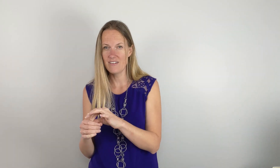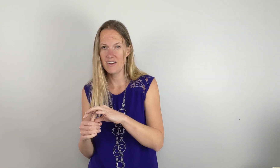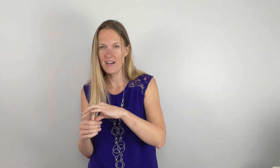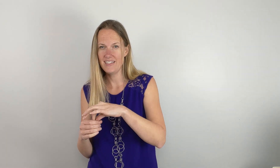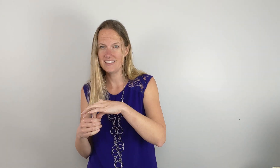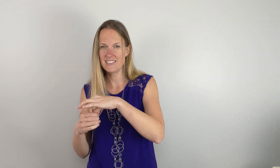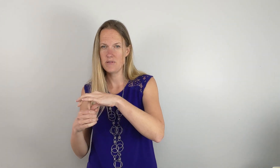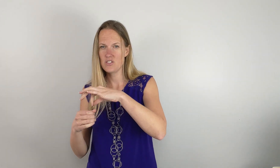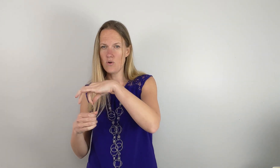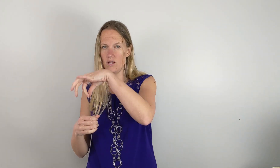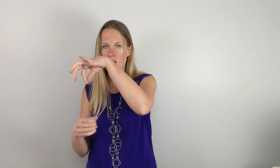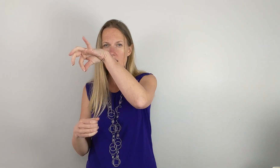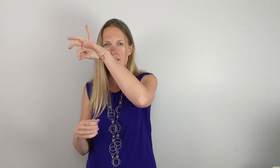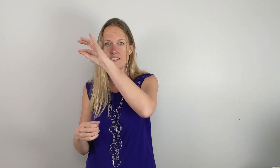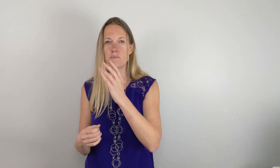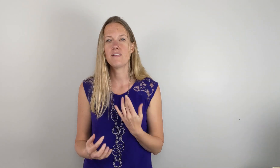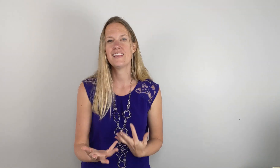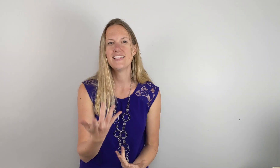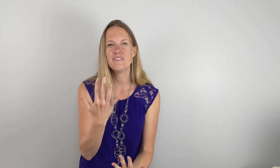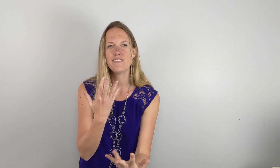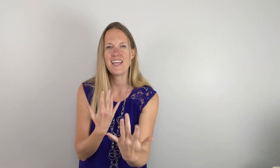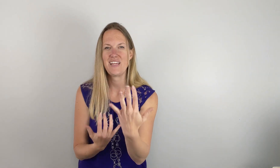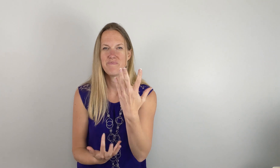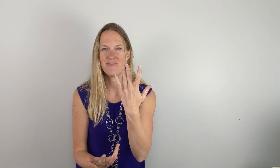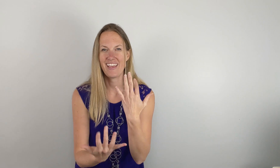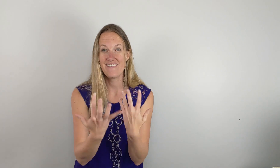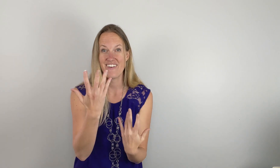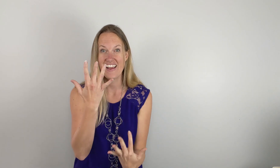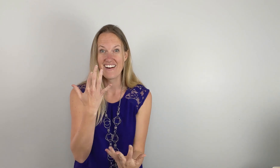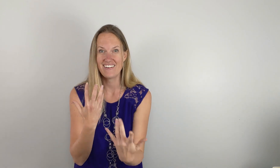already. Right? It's the same as soul. And the spirit lit the flame. Okay. Fire. Fire.